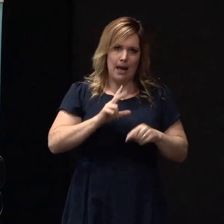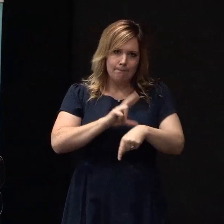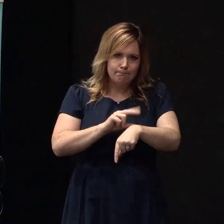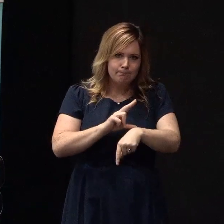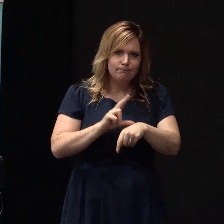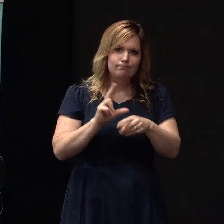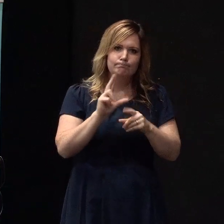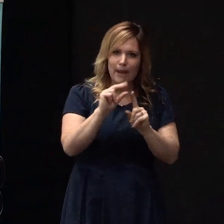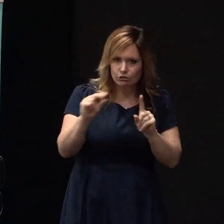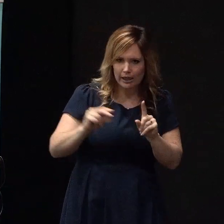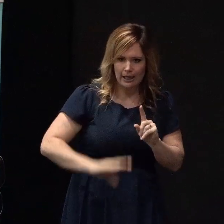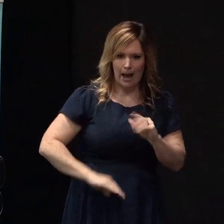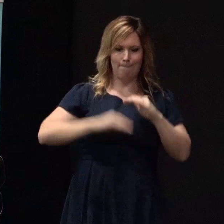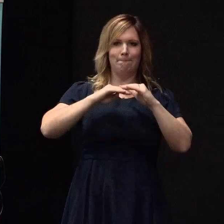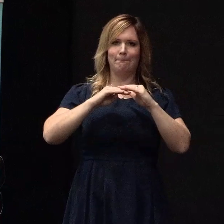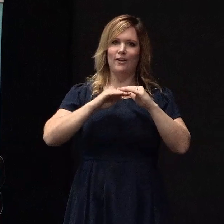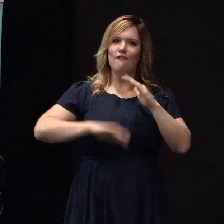you know, we're going to be so much better off for it.